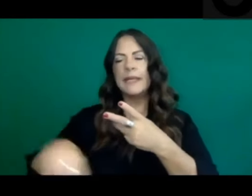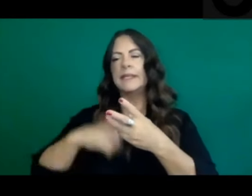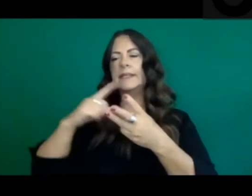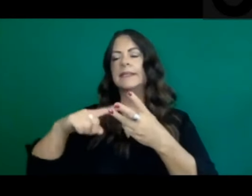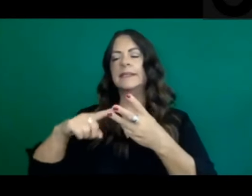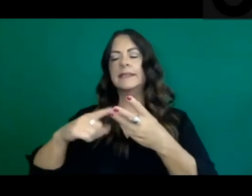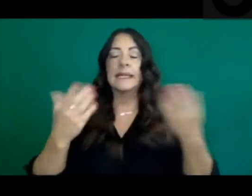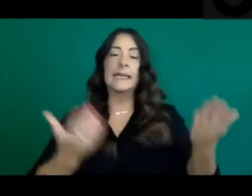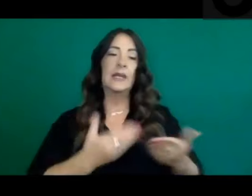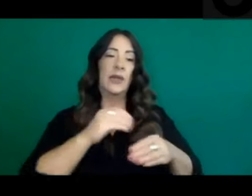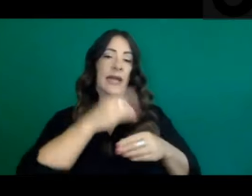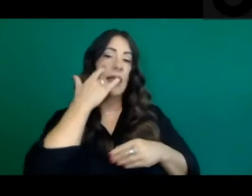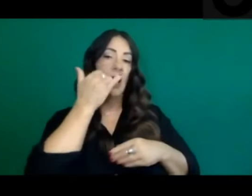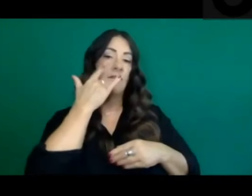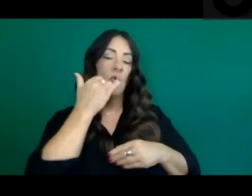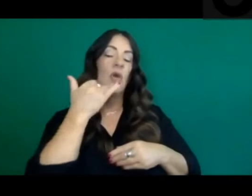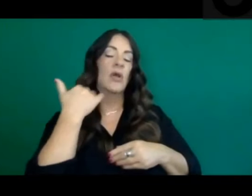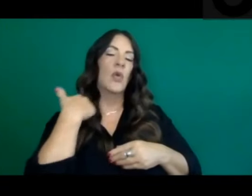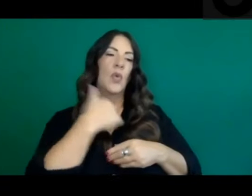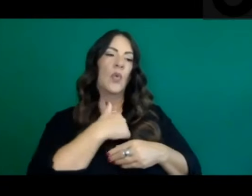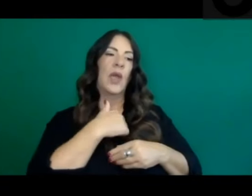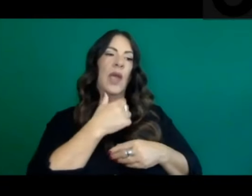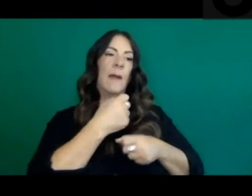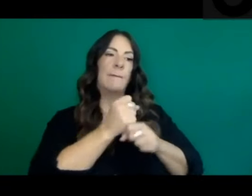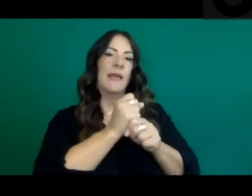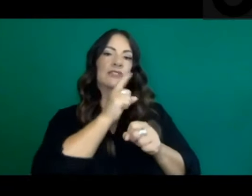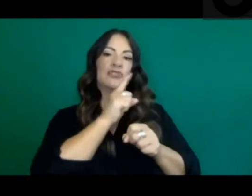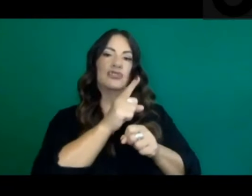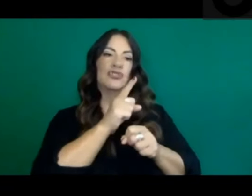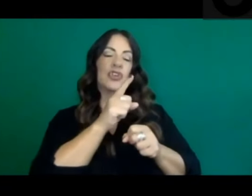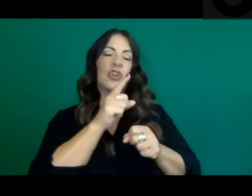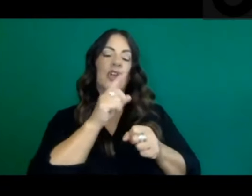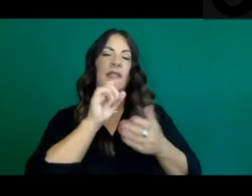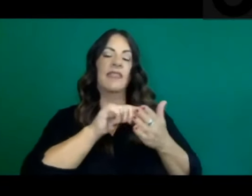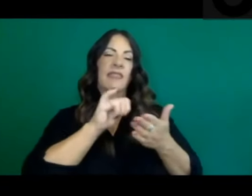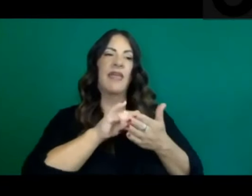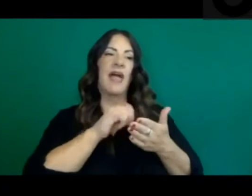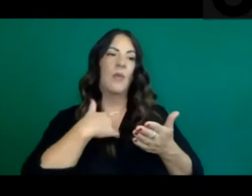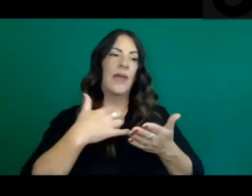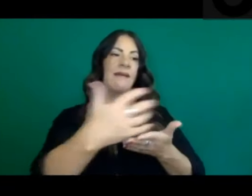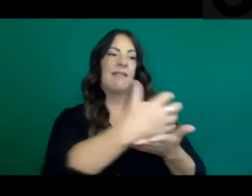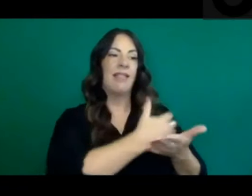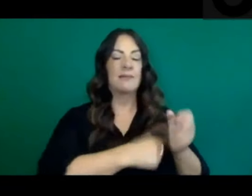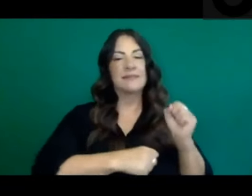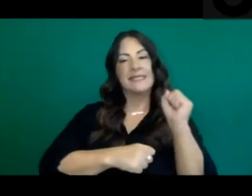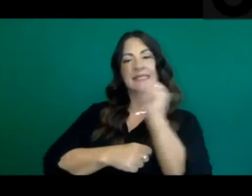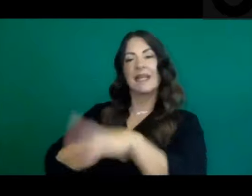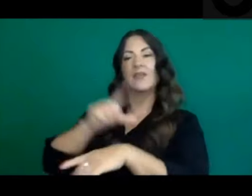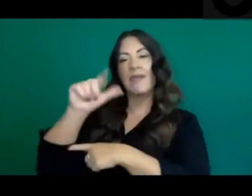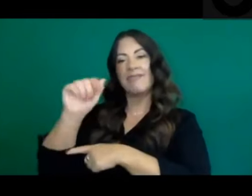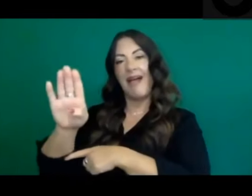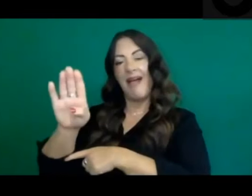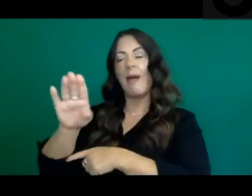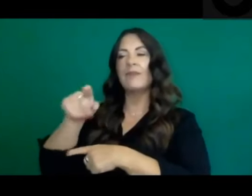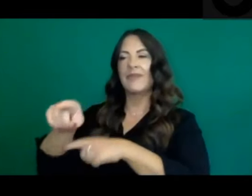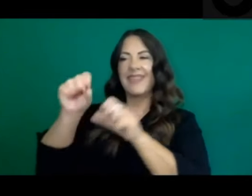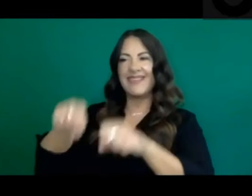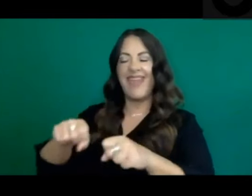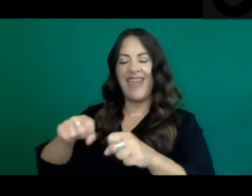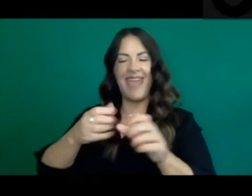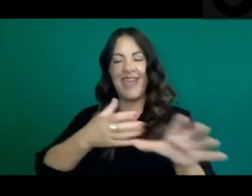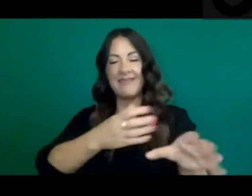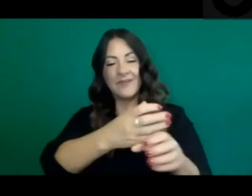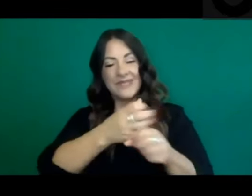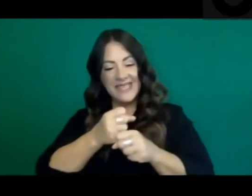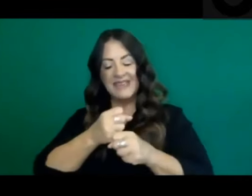efforts to align where tests are being collected to labs that are able to process them more quickly. We've done that